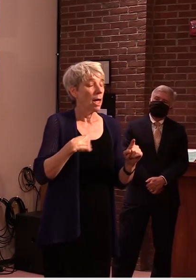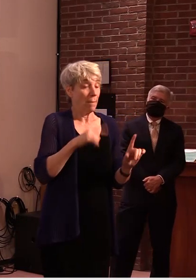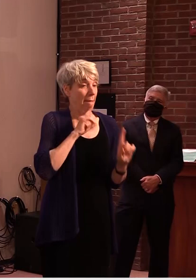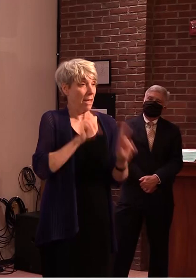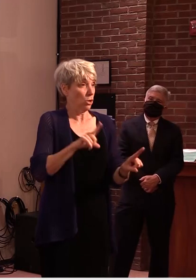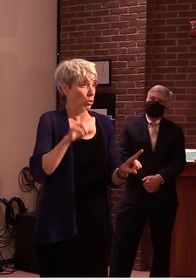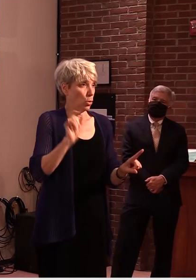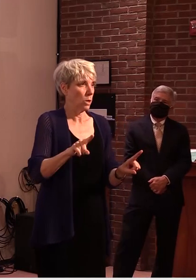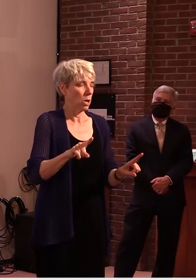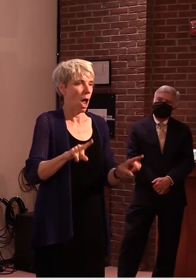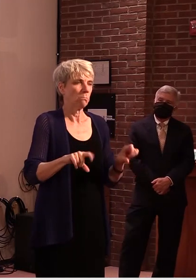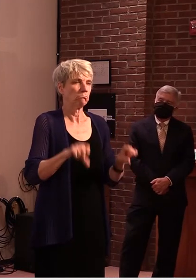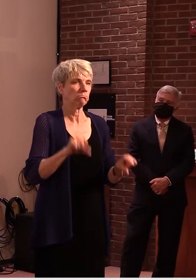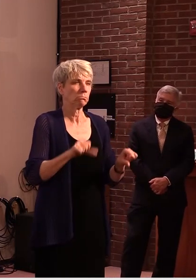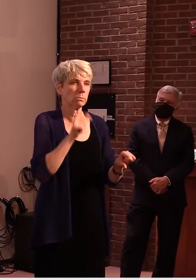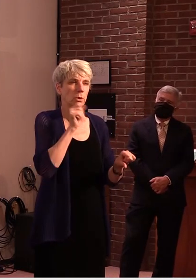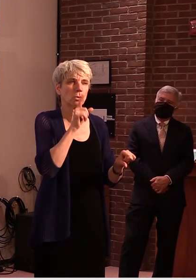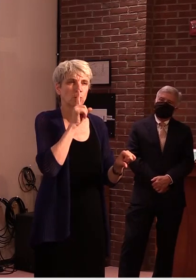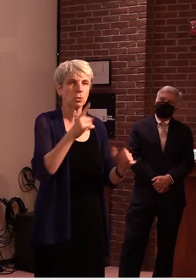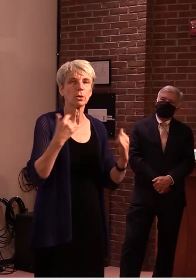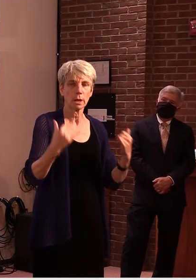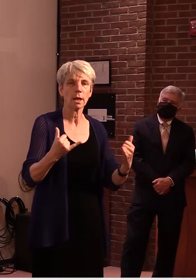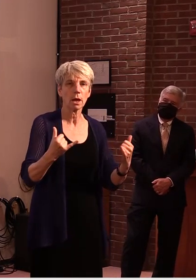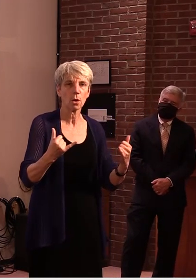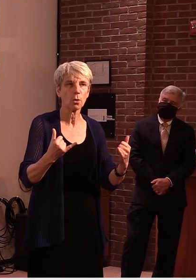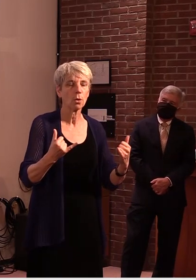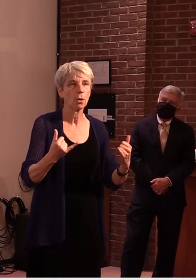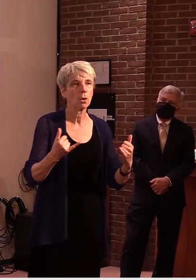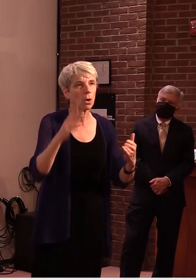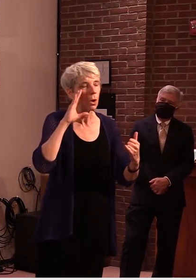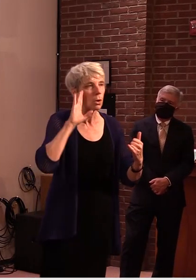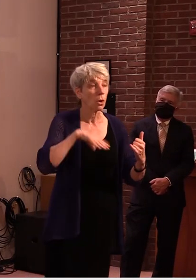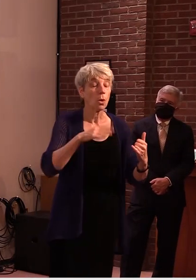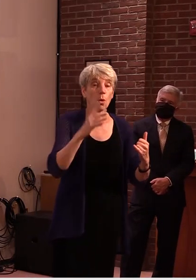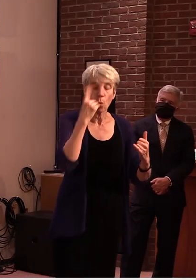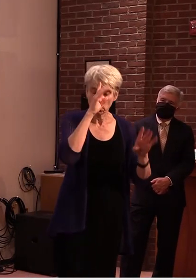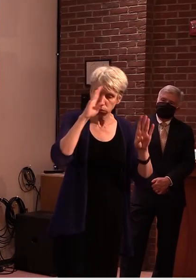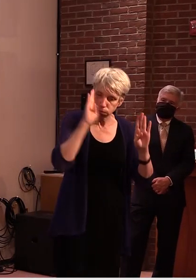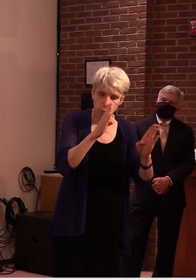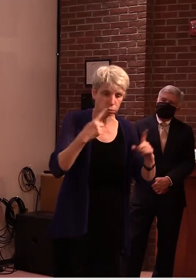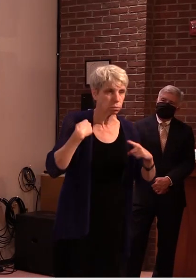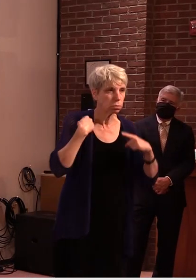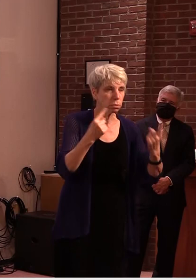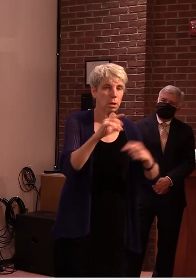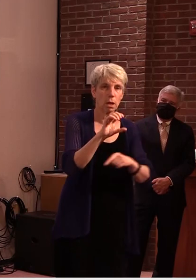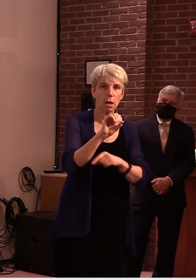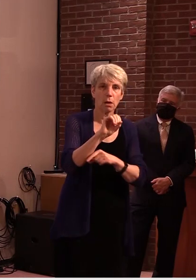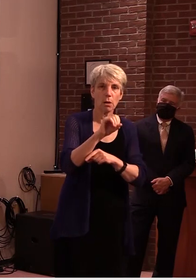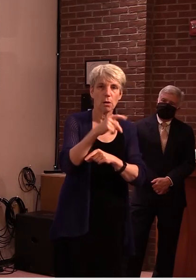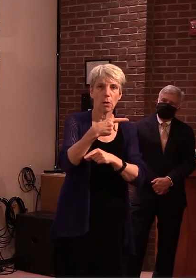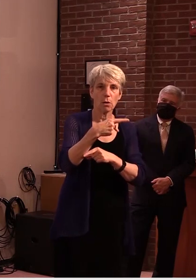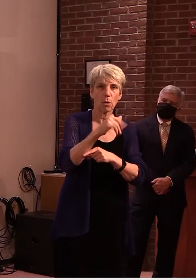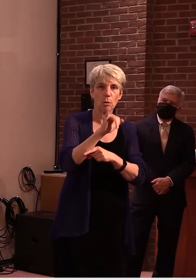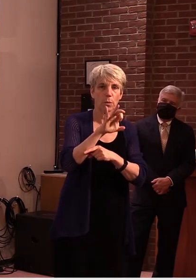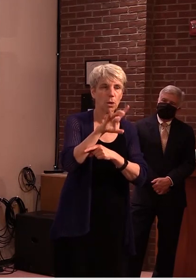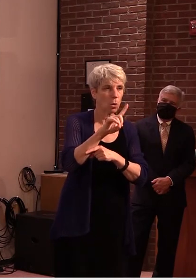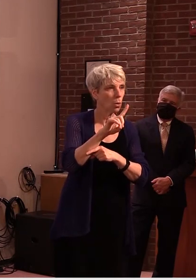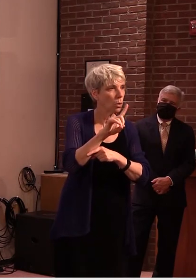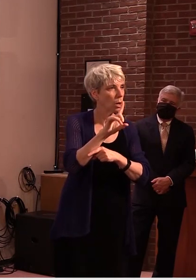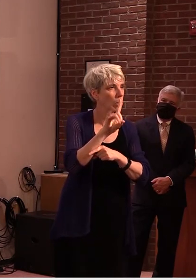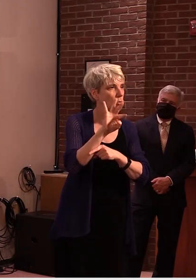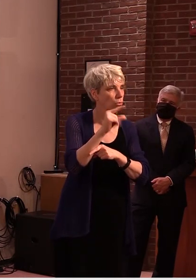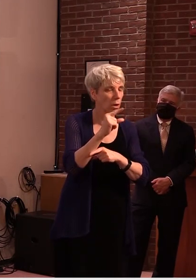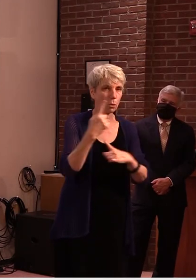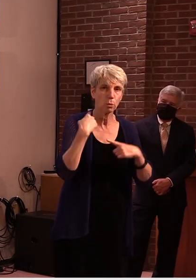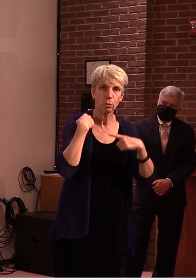uh at this point what we're doing a great deal opioids has been a huge issue for us it was with the previous administration is